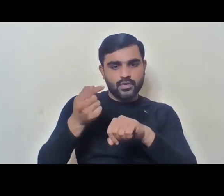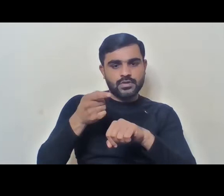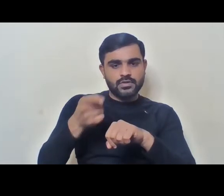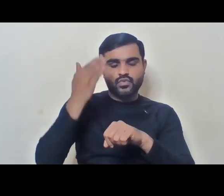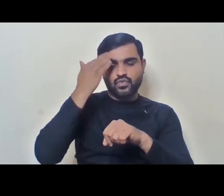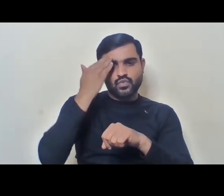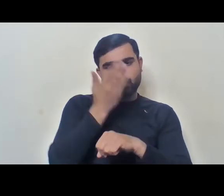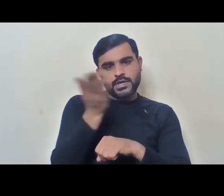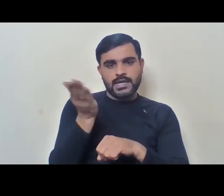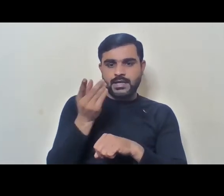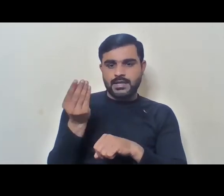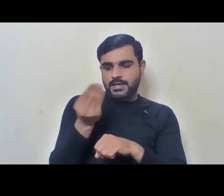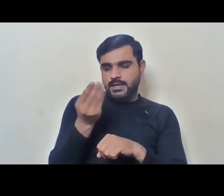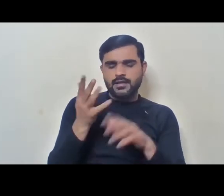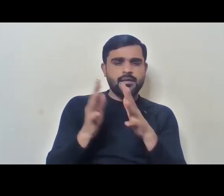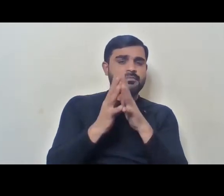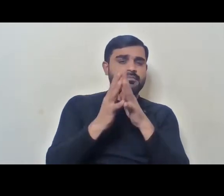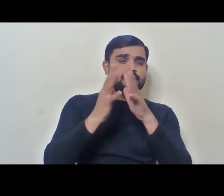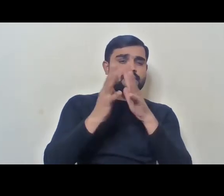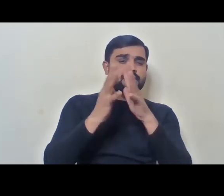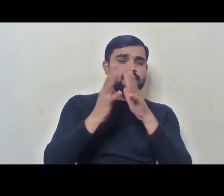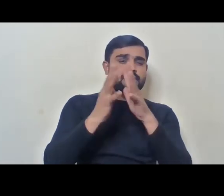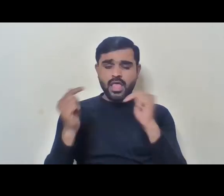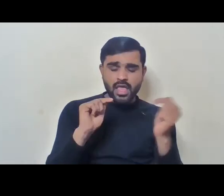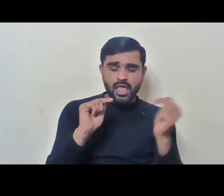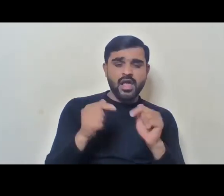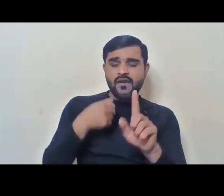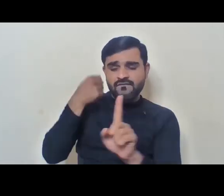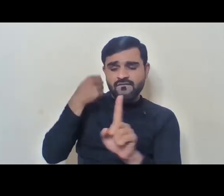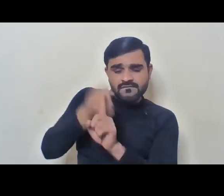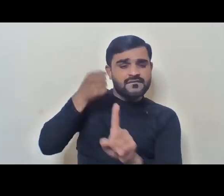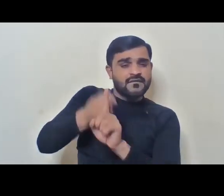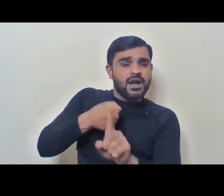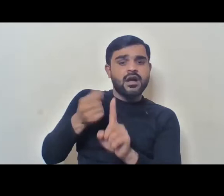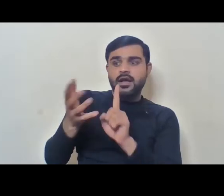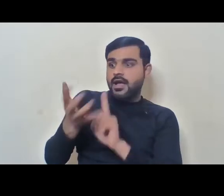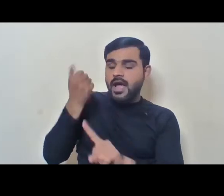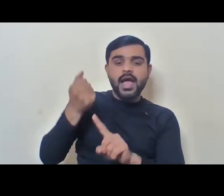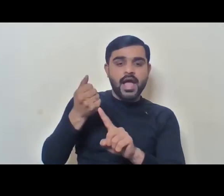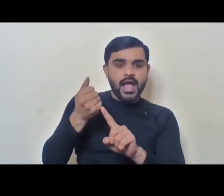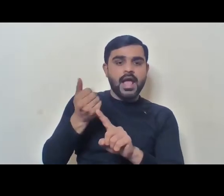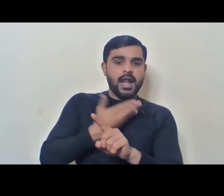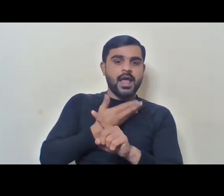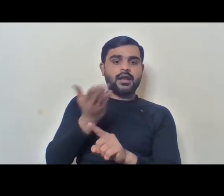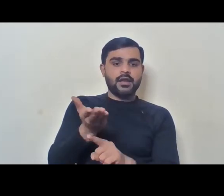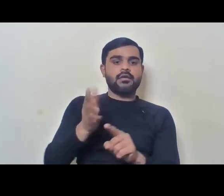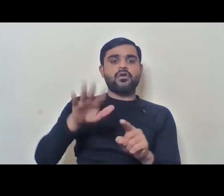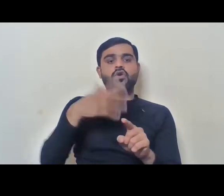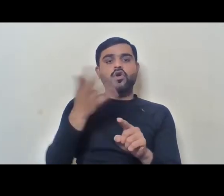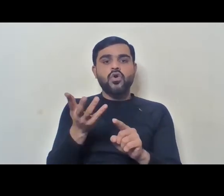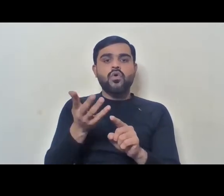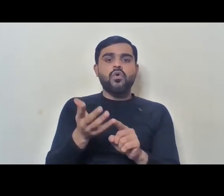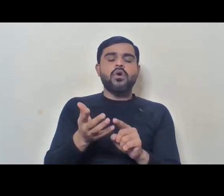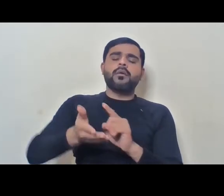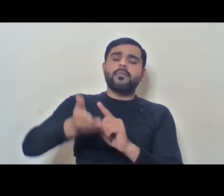has taken a lot of litigation and a lot of fights to get this done, even under the old law,